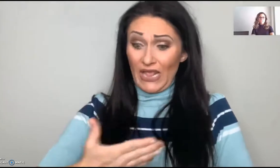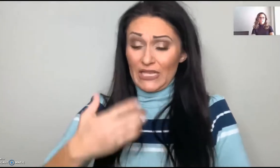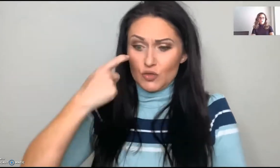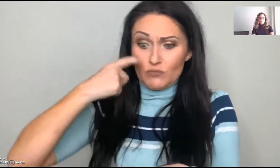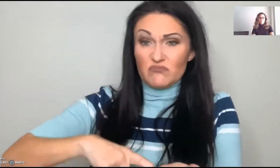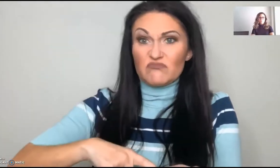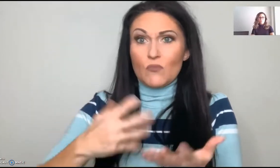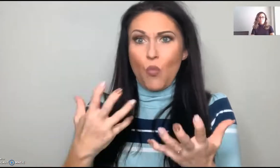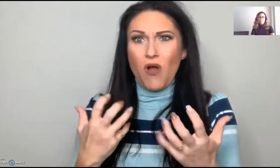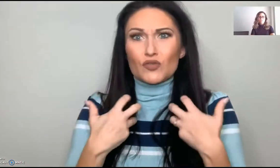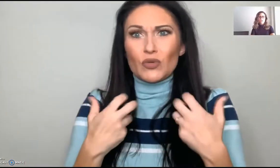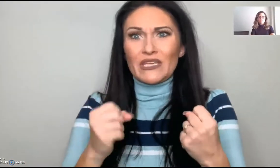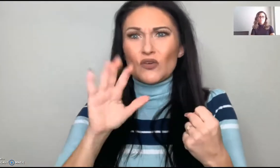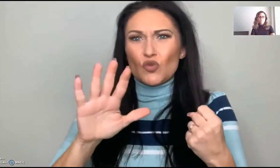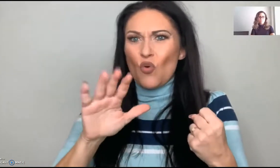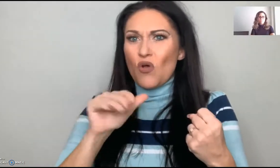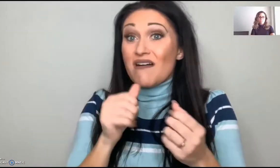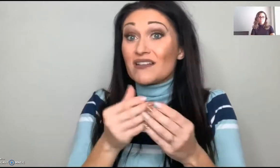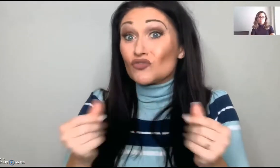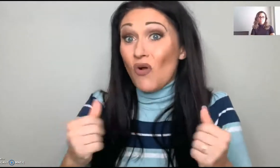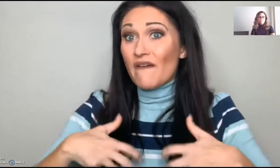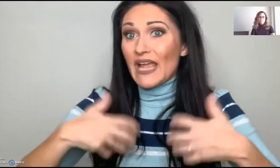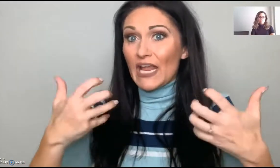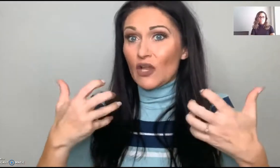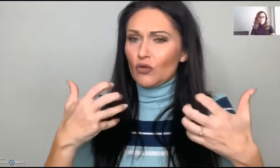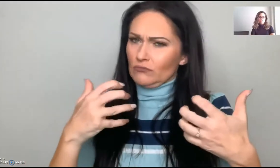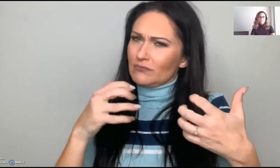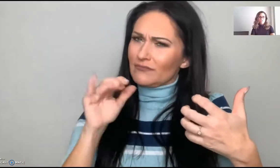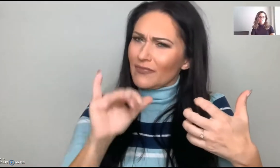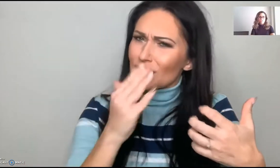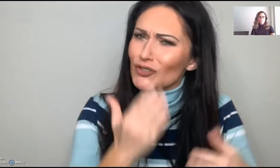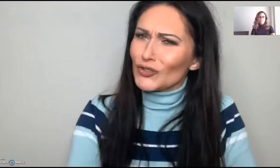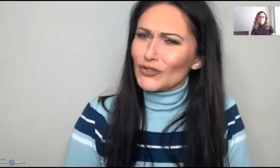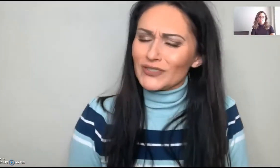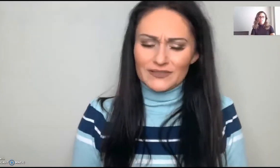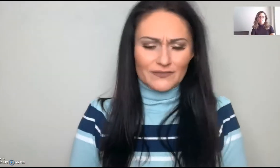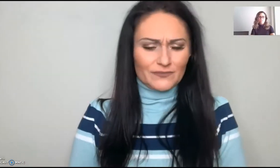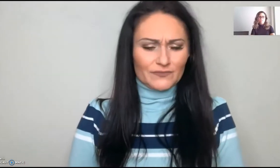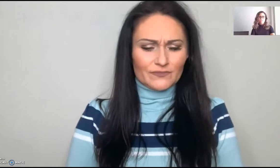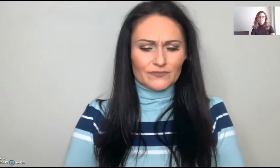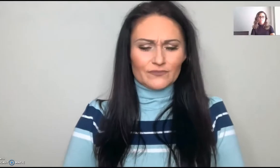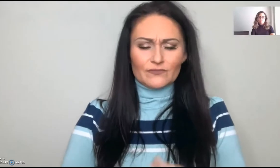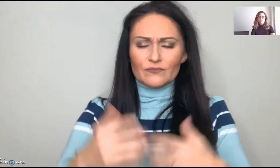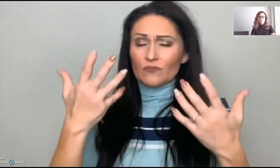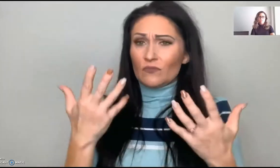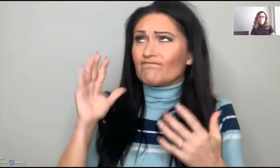appropriate. You have to be willing to trust that you can get rid of that anger.